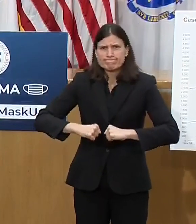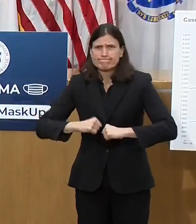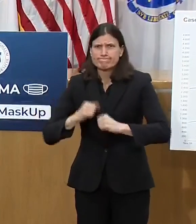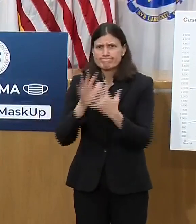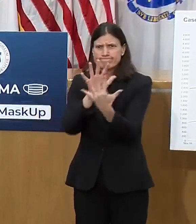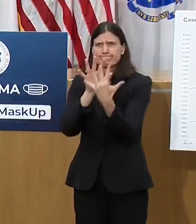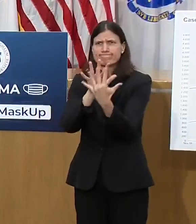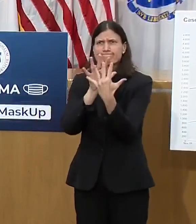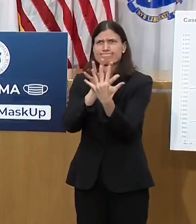to get from here to there.